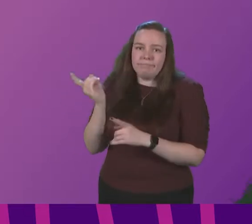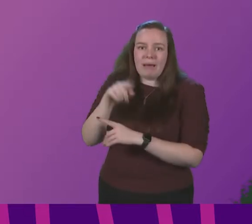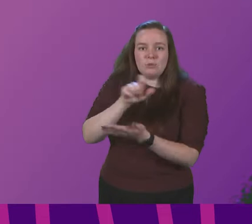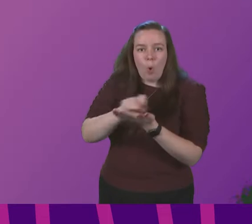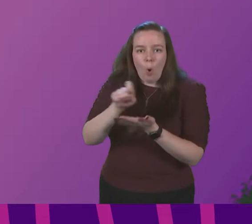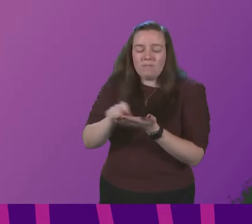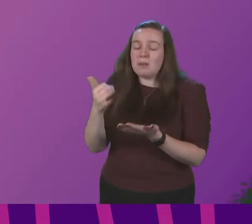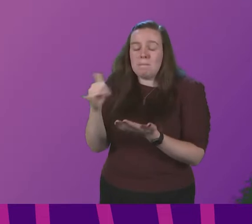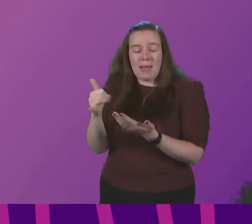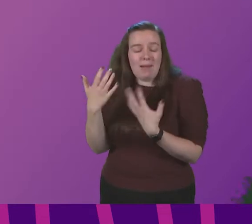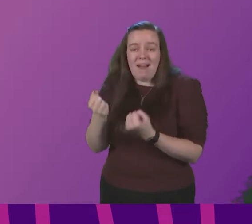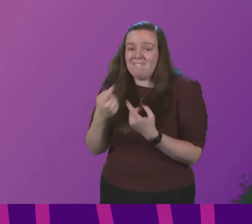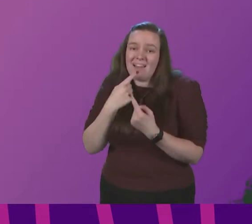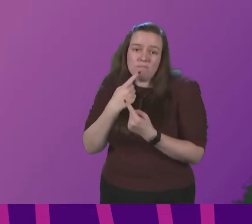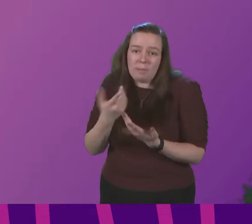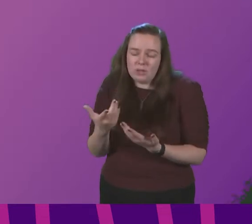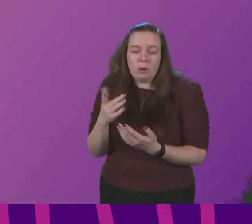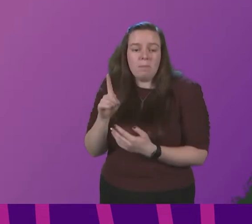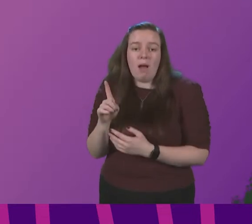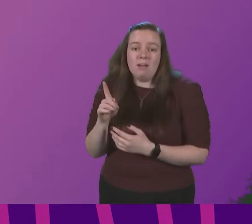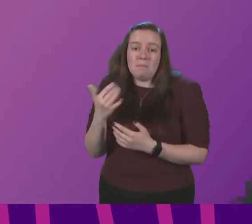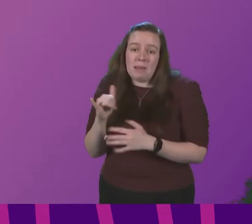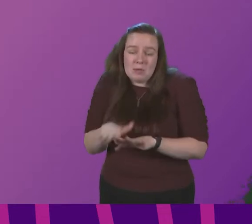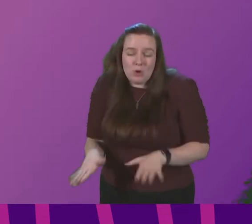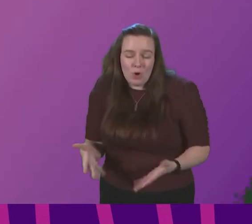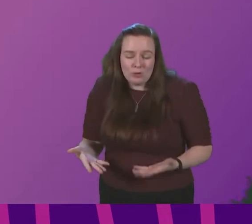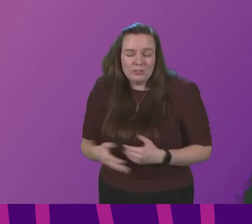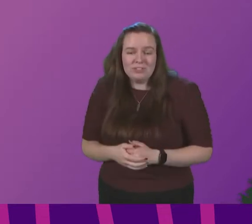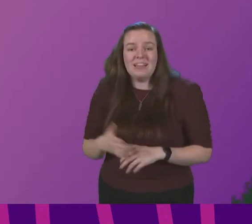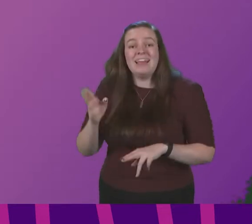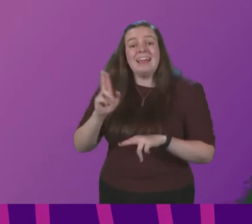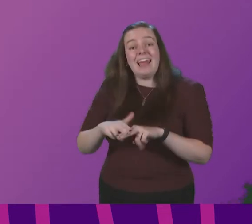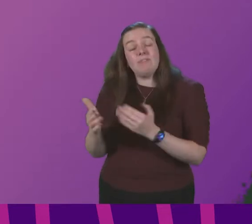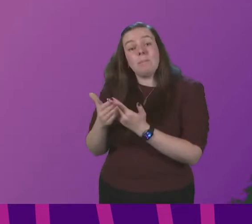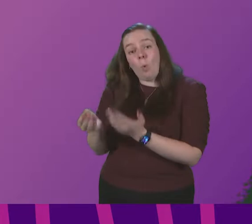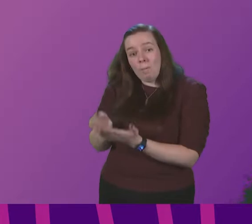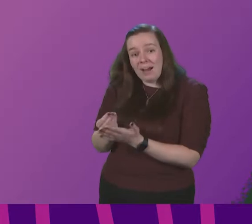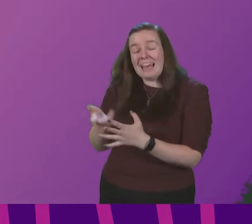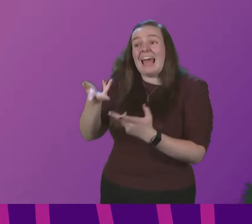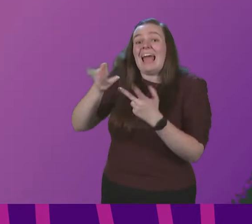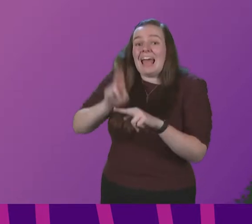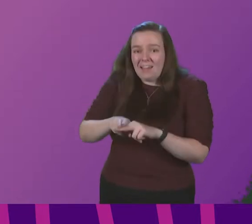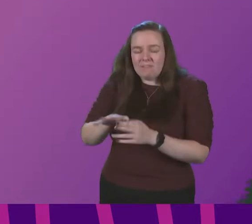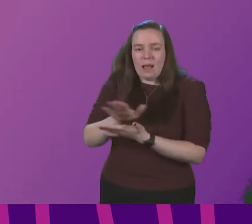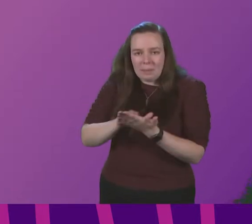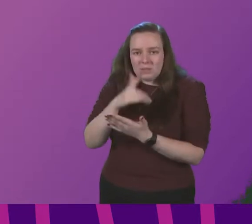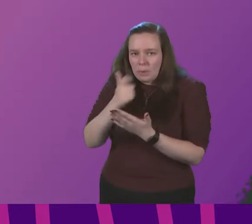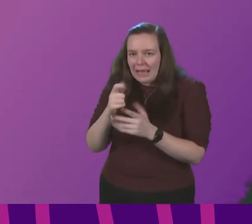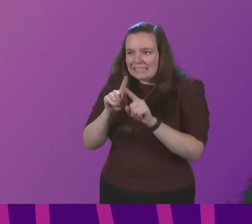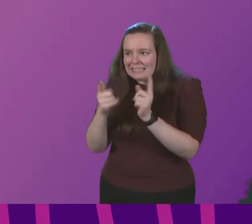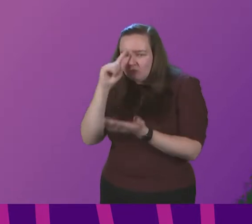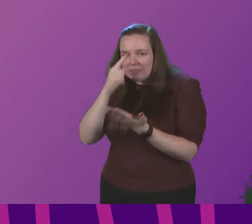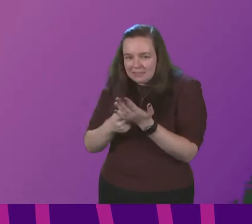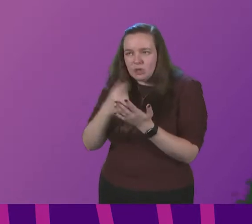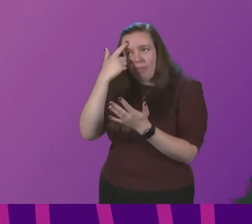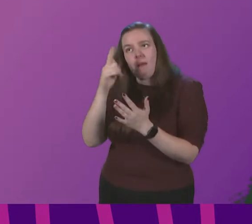office maybe I will have that information but maybe I won't so if there is more money if that enables us to take other decisions that we